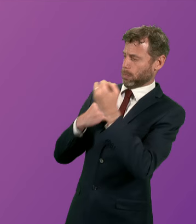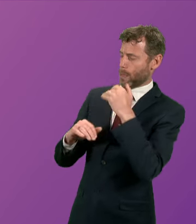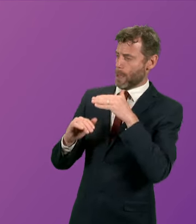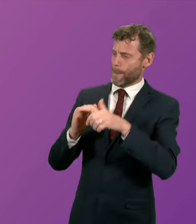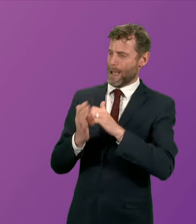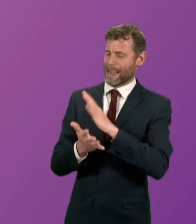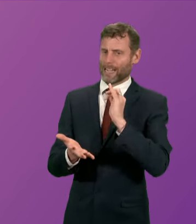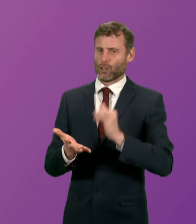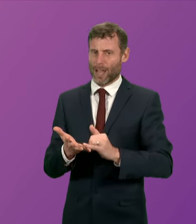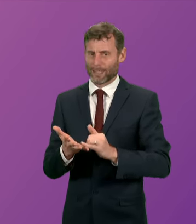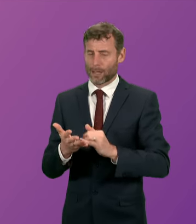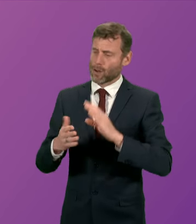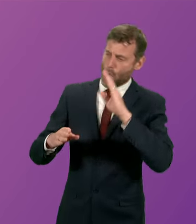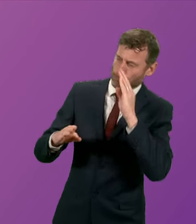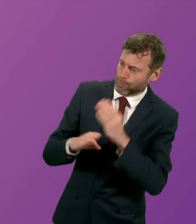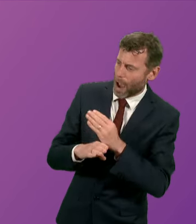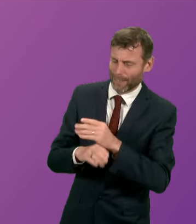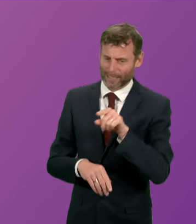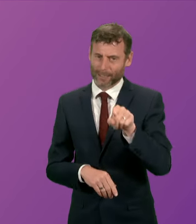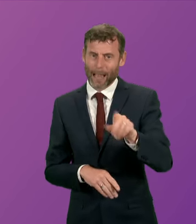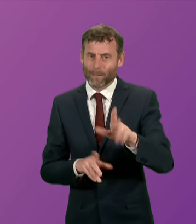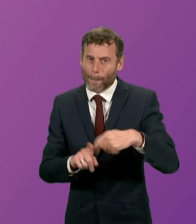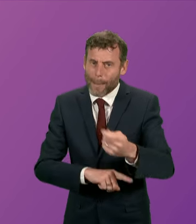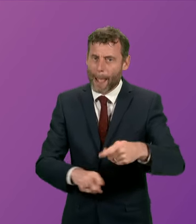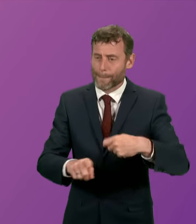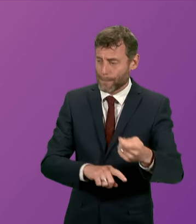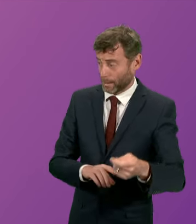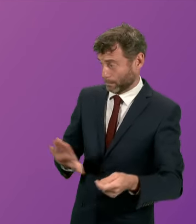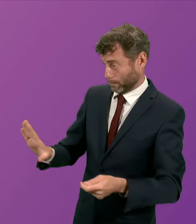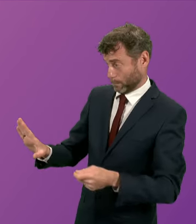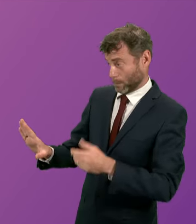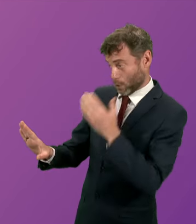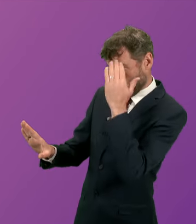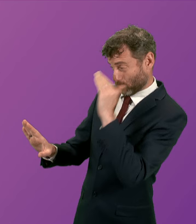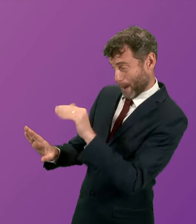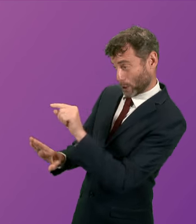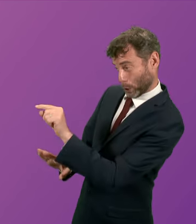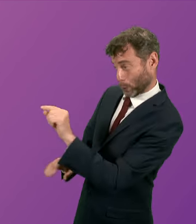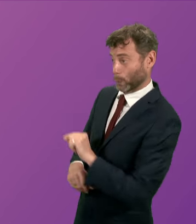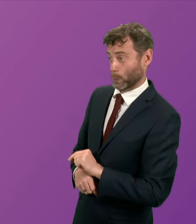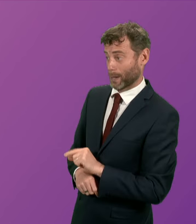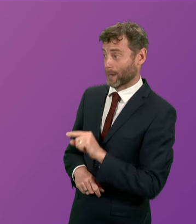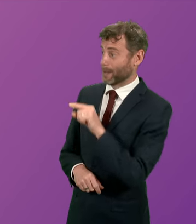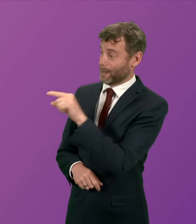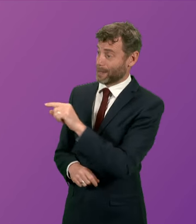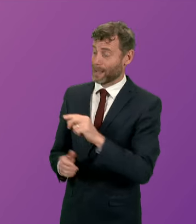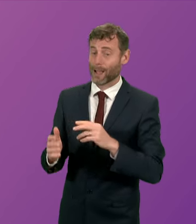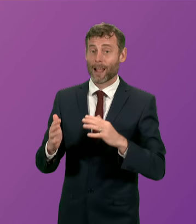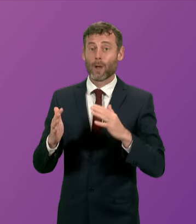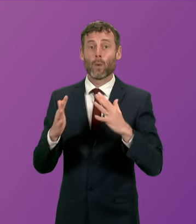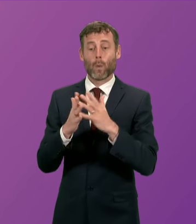on the question of private involvement in the National Health Service. Let me just remind him of the comments of